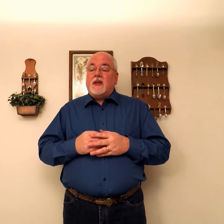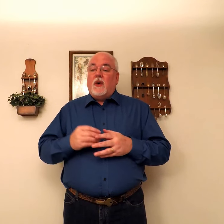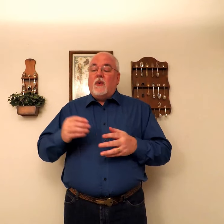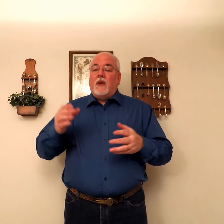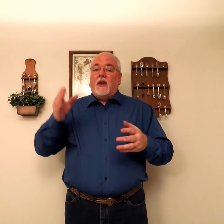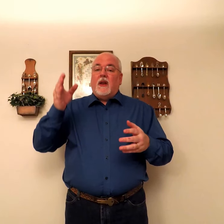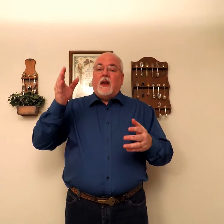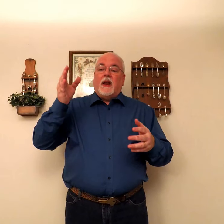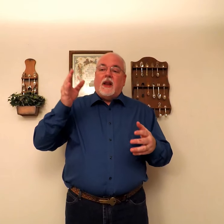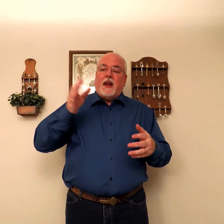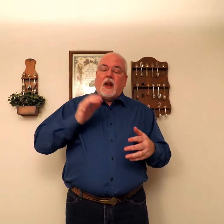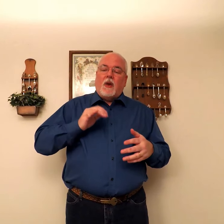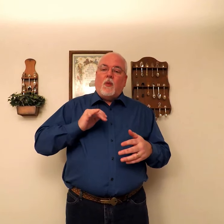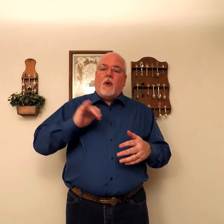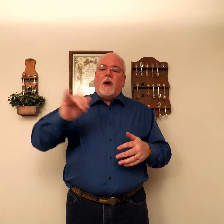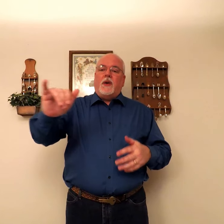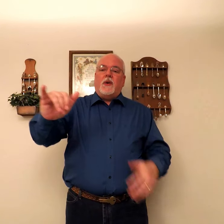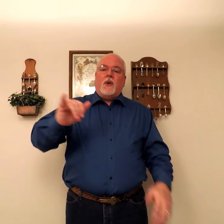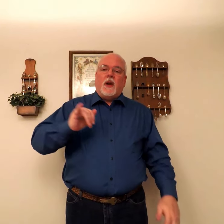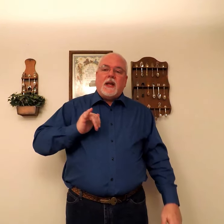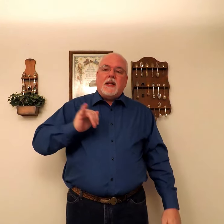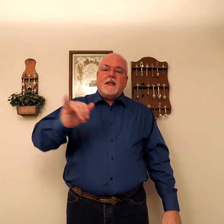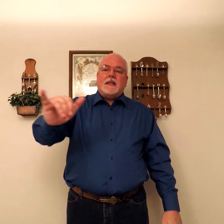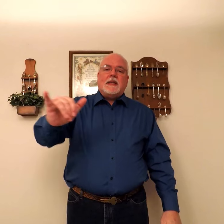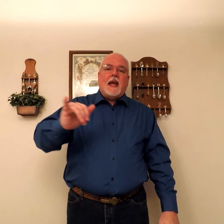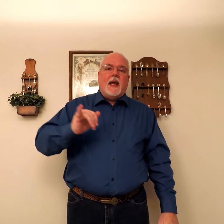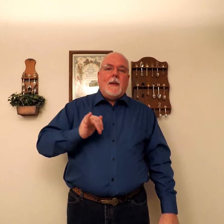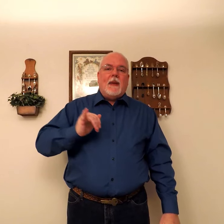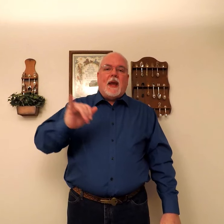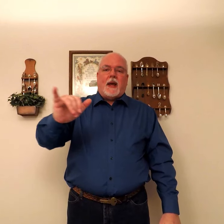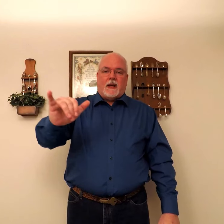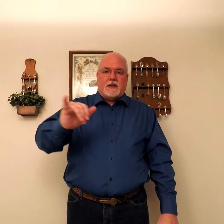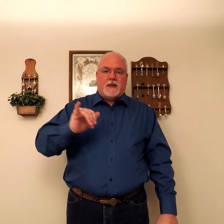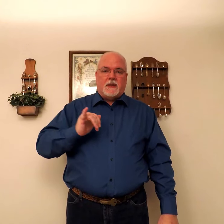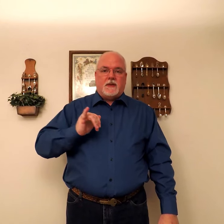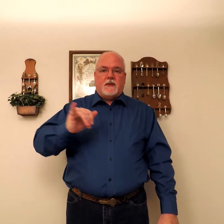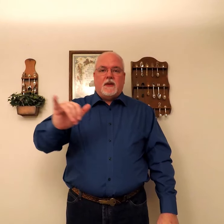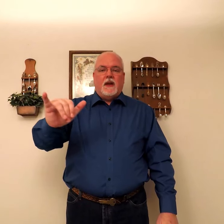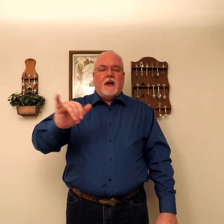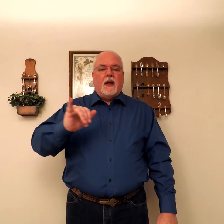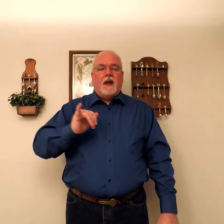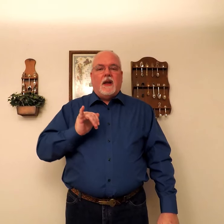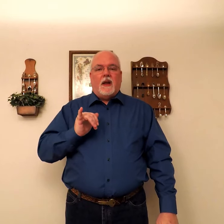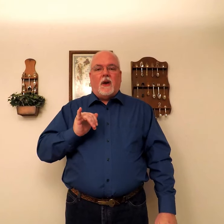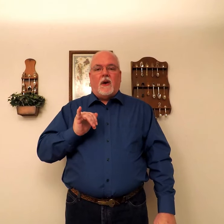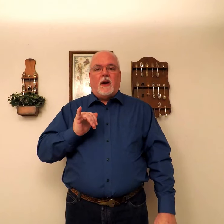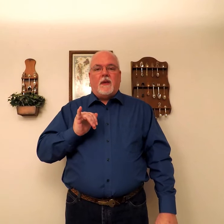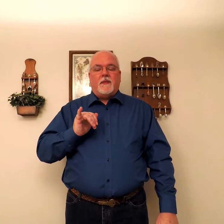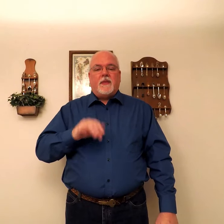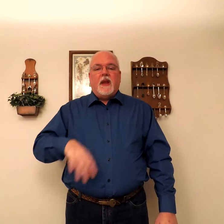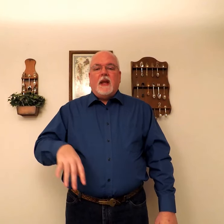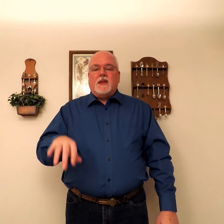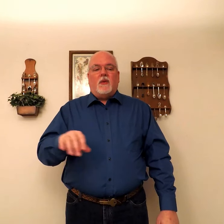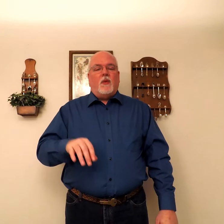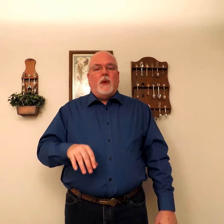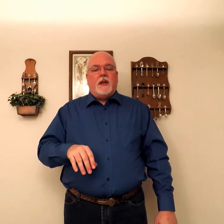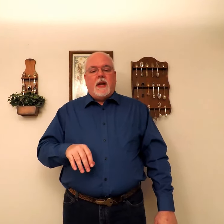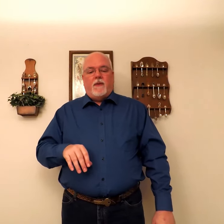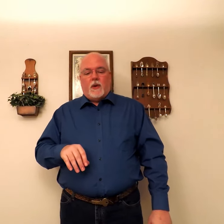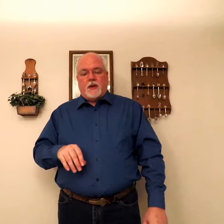so, we're going to do same as. All right? So, when the deaf want